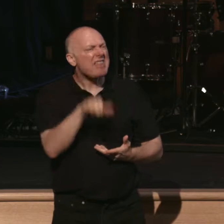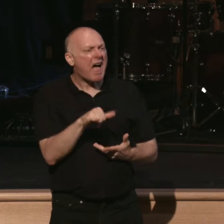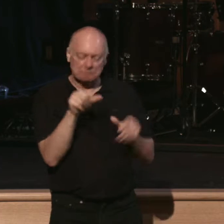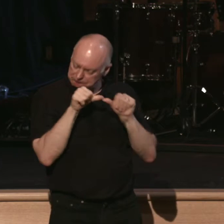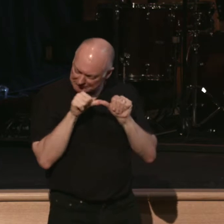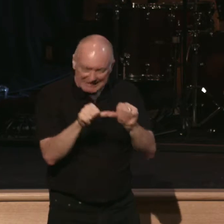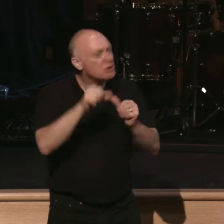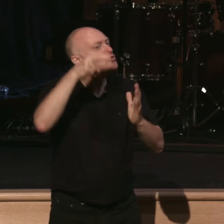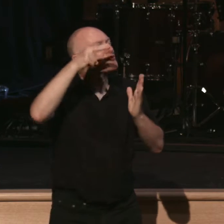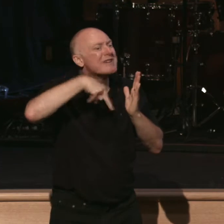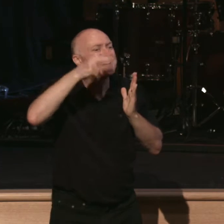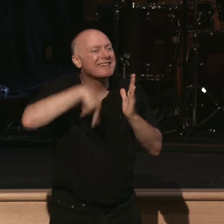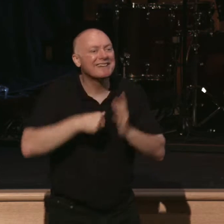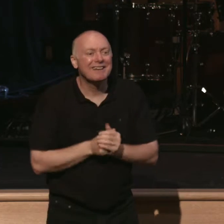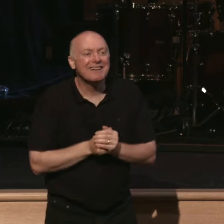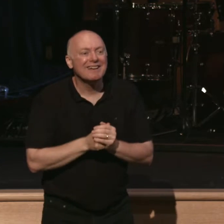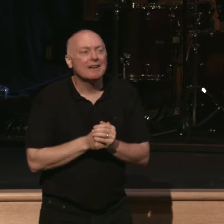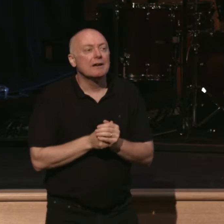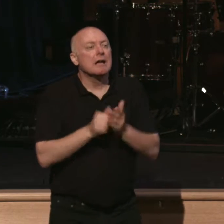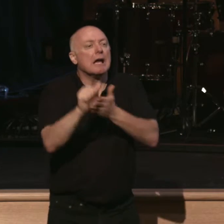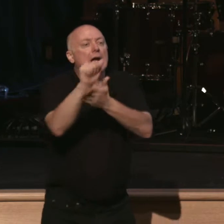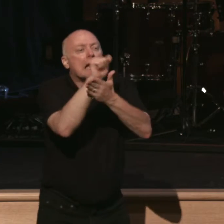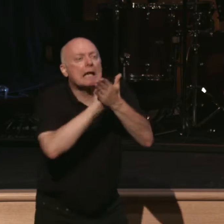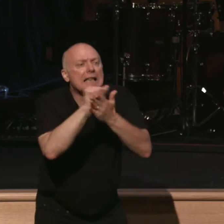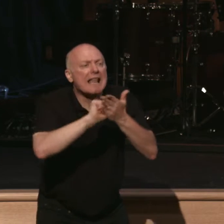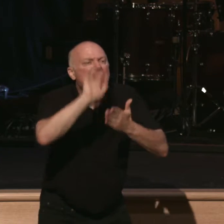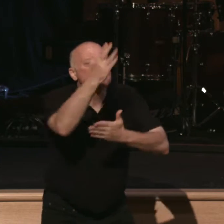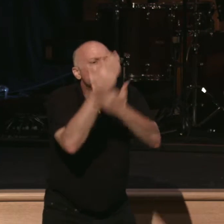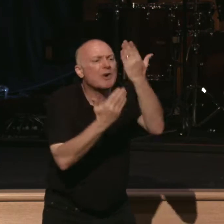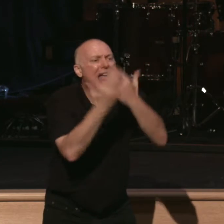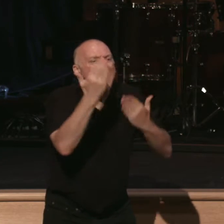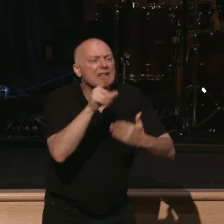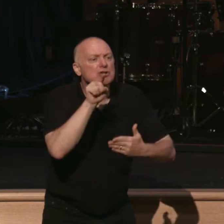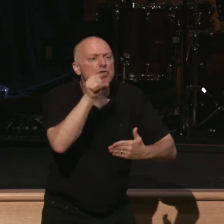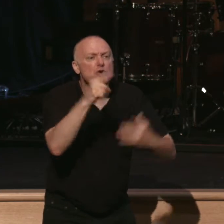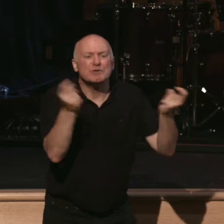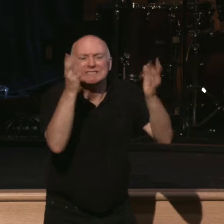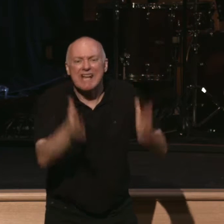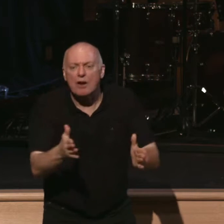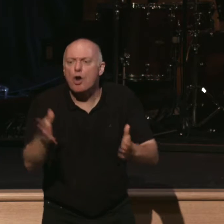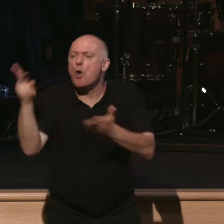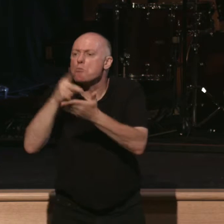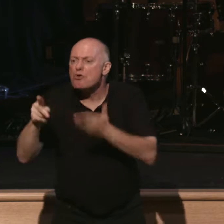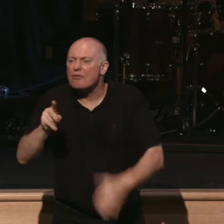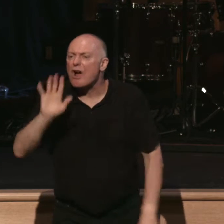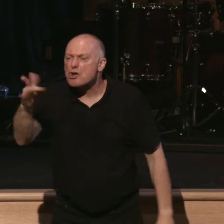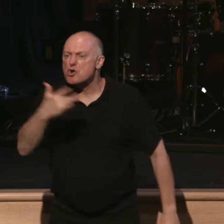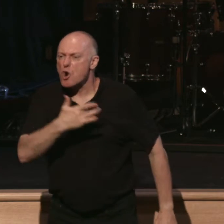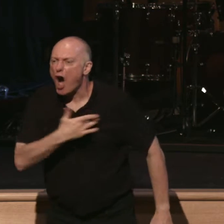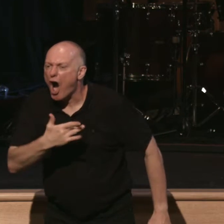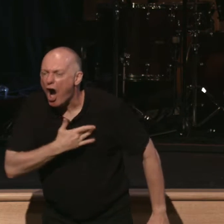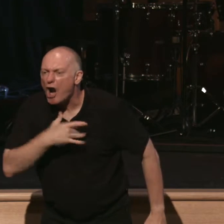reading. Cleanse your hands, you sinners, and purify your hearts, you, what does it say?